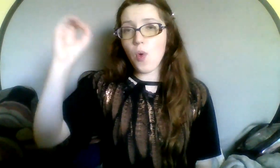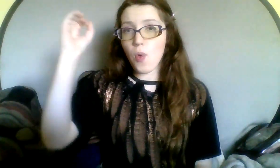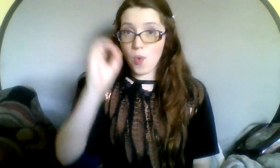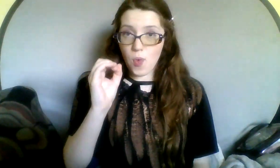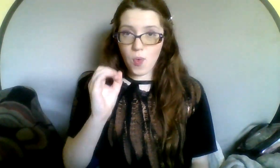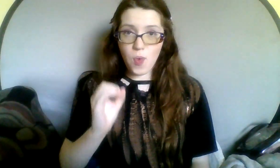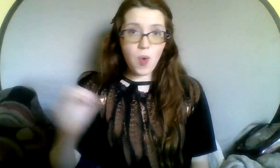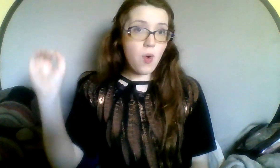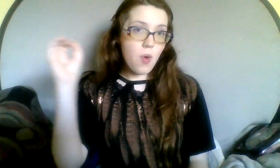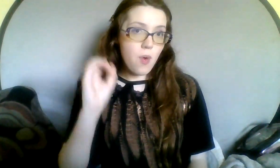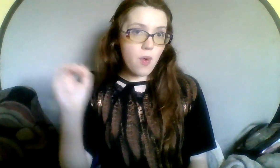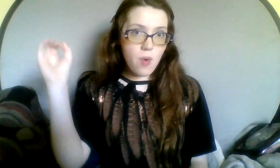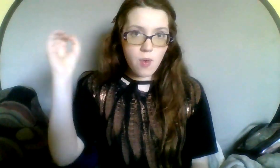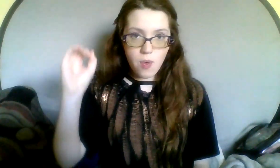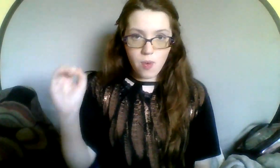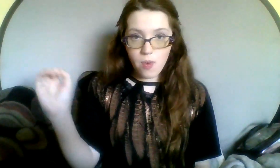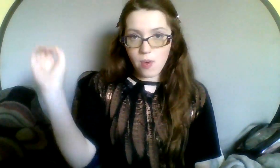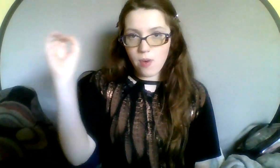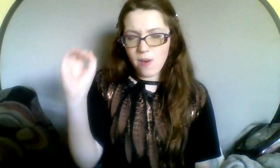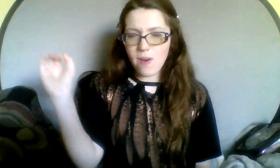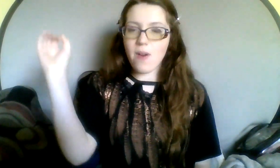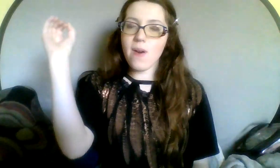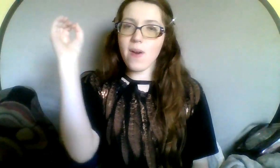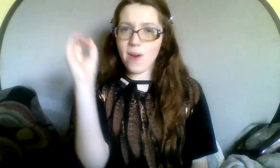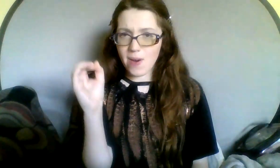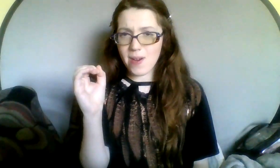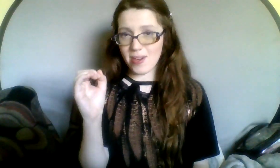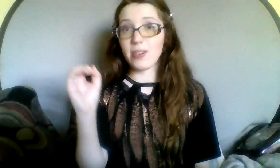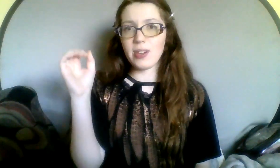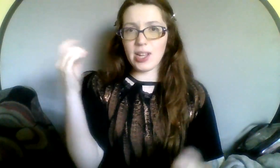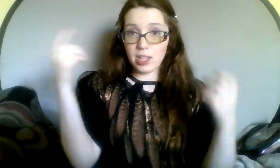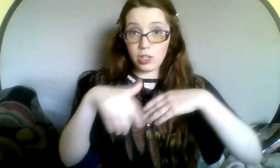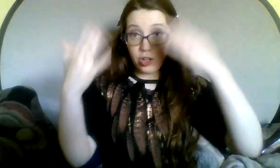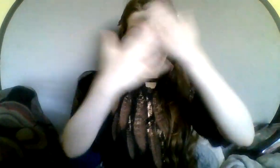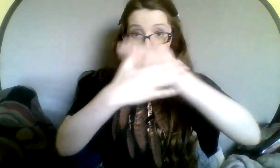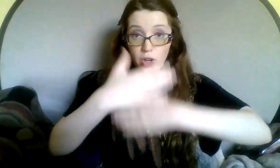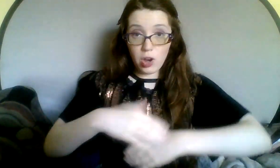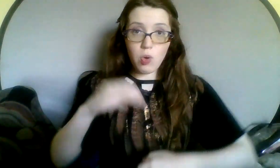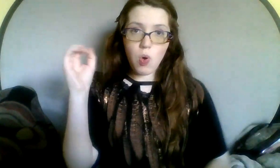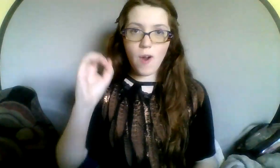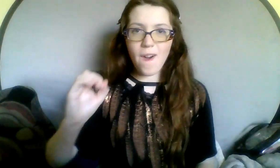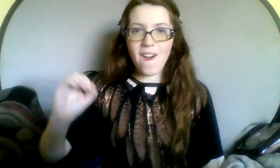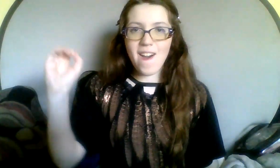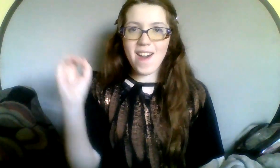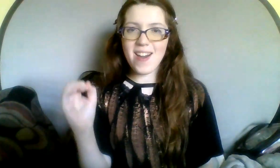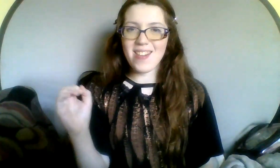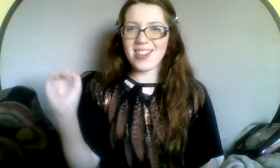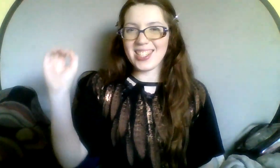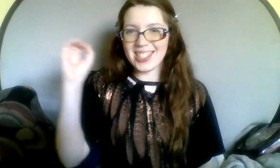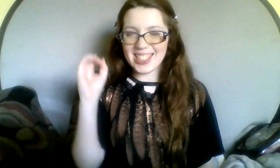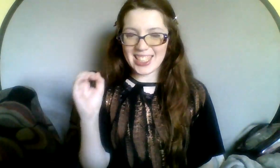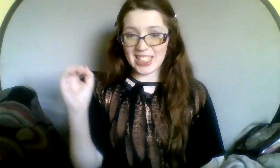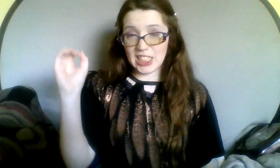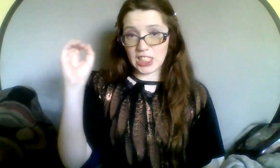oh little Within the dawn, dawn In the dawn,